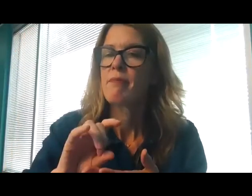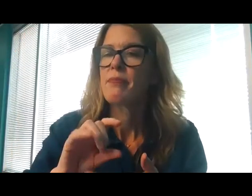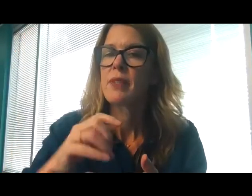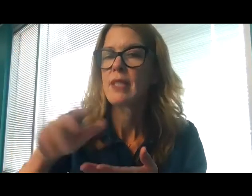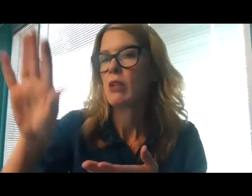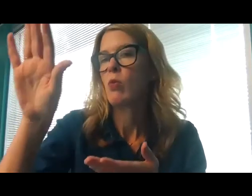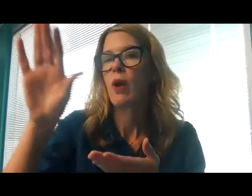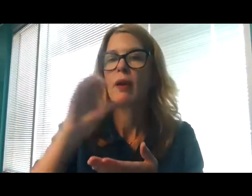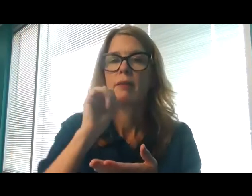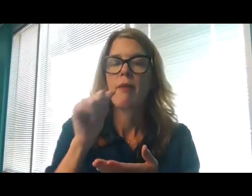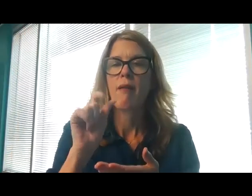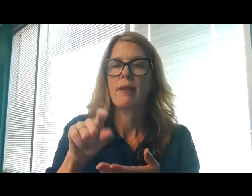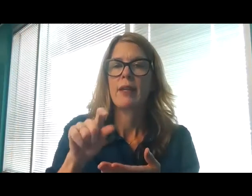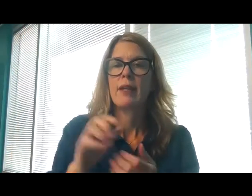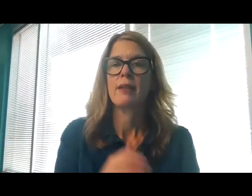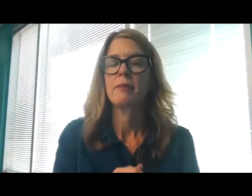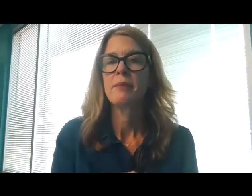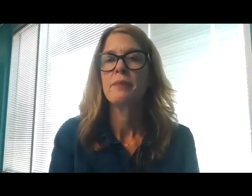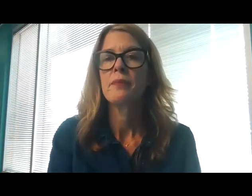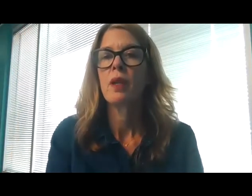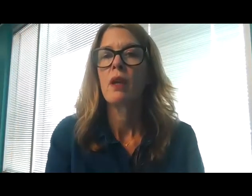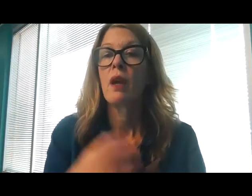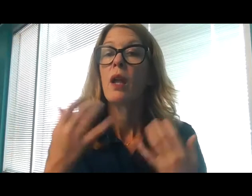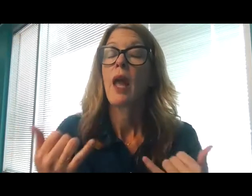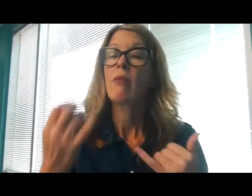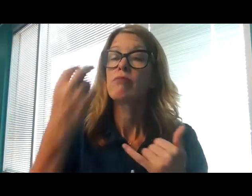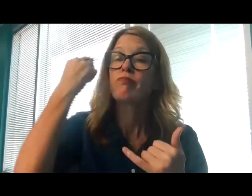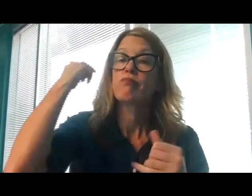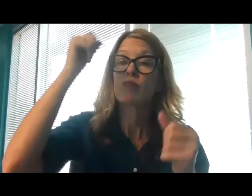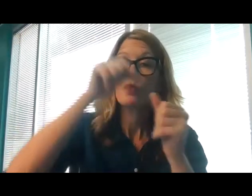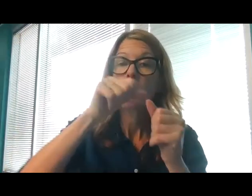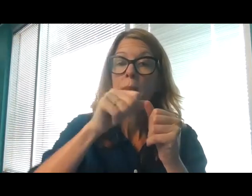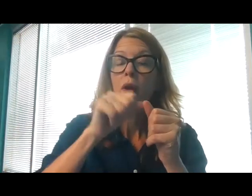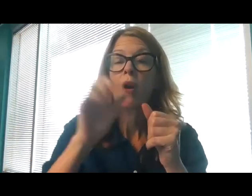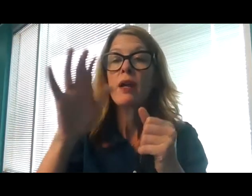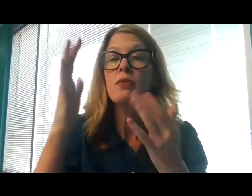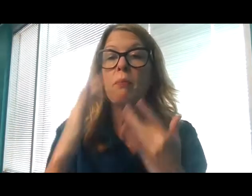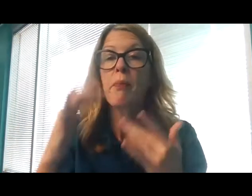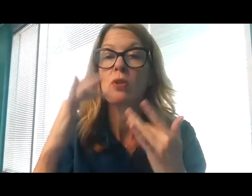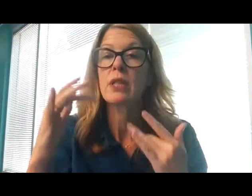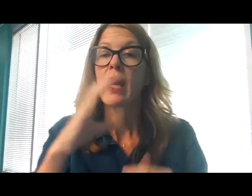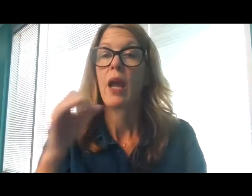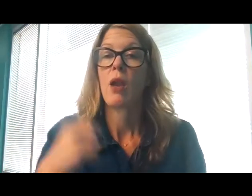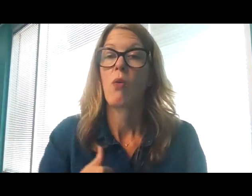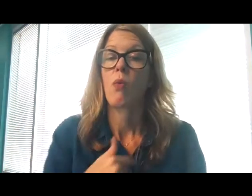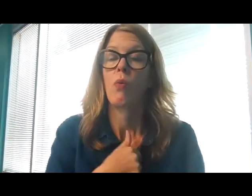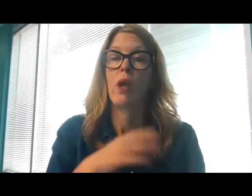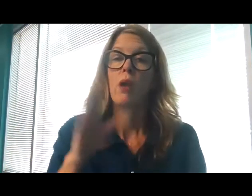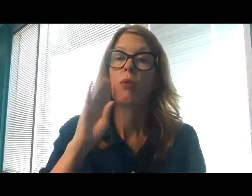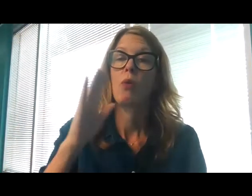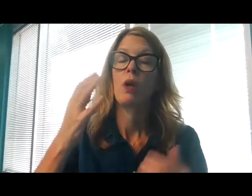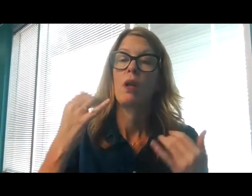He remembering his mercy hath opened his